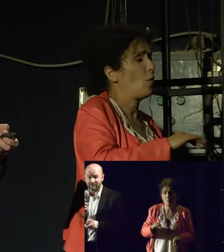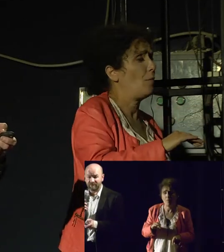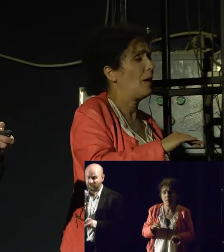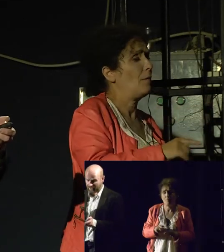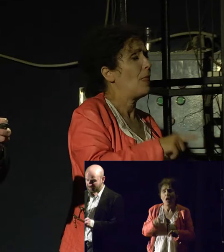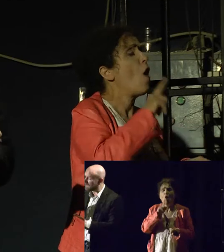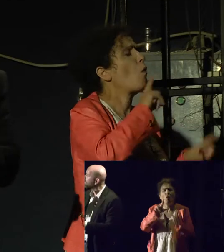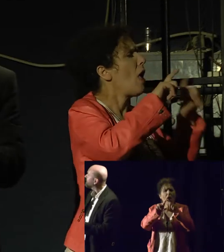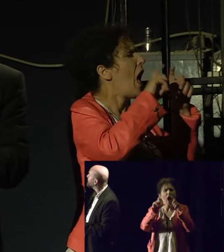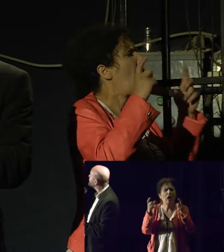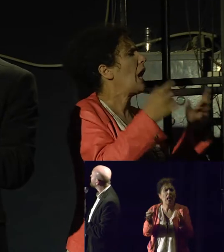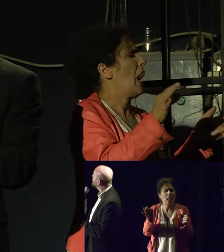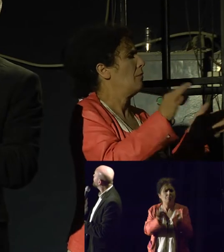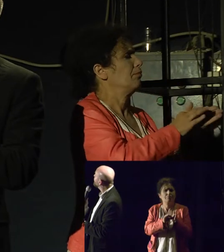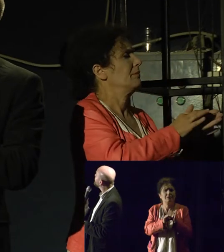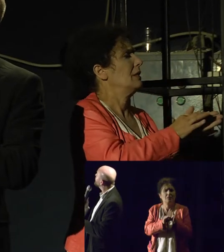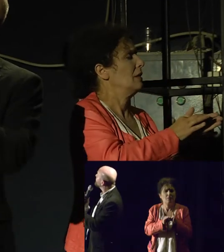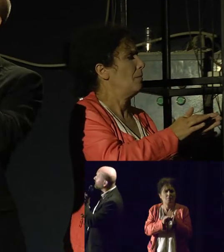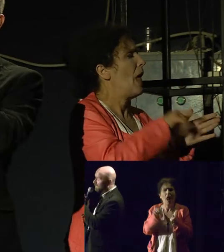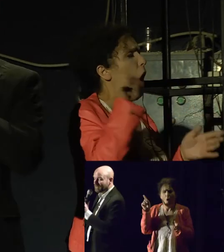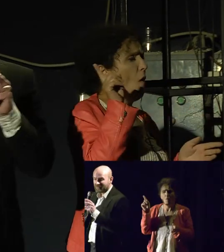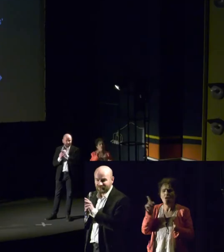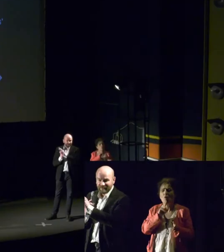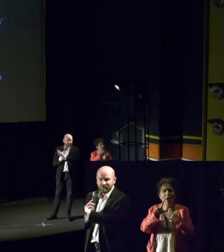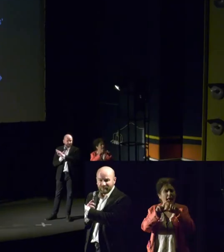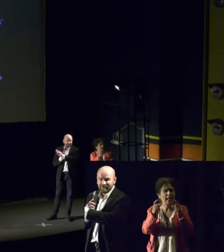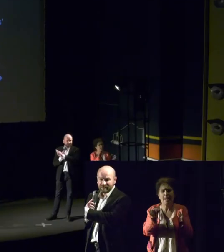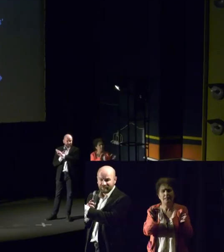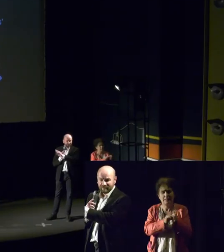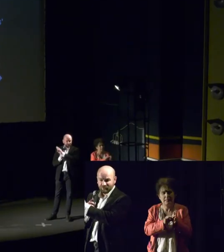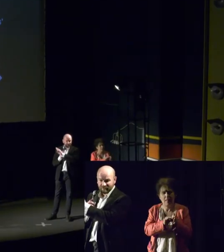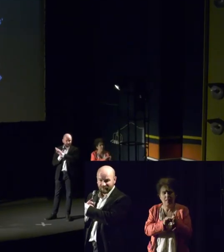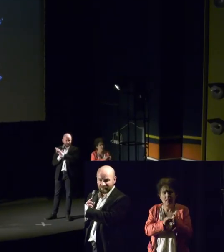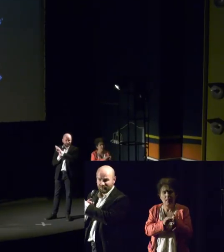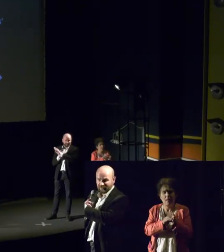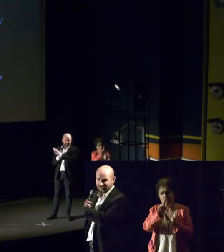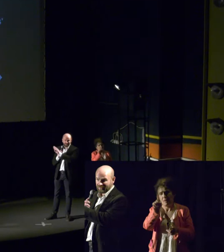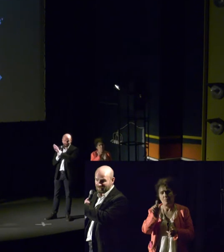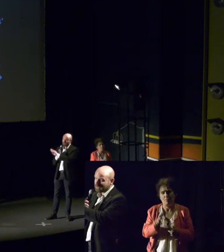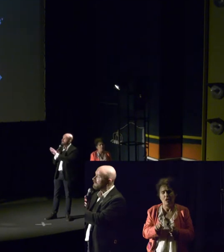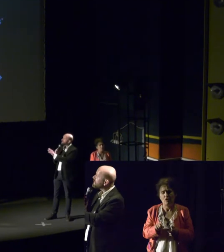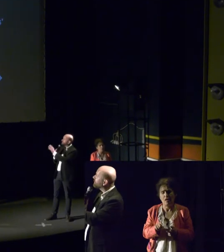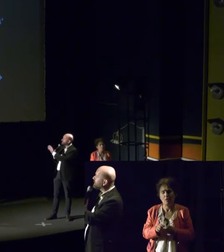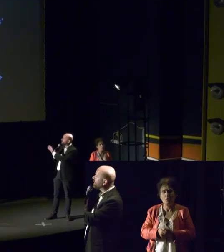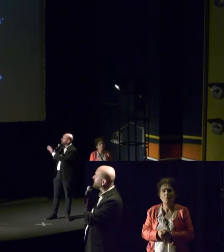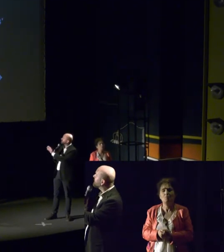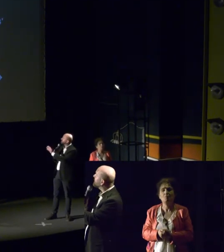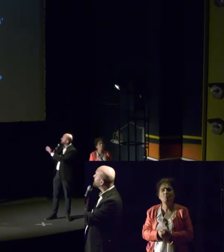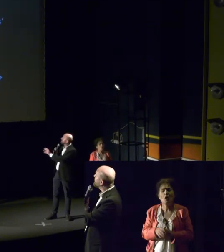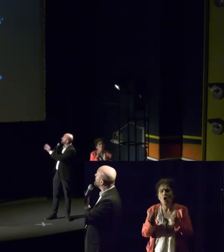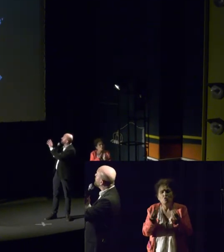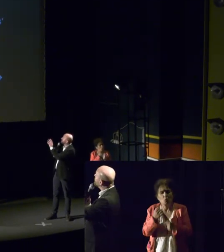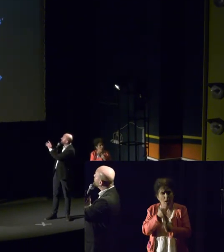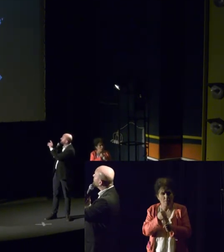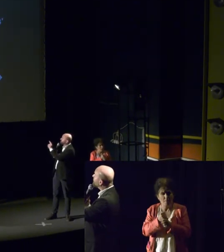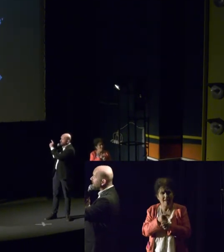of... Oh, I'm sorry, I'll go back. Yeah. So that's one thing that they've done with their strategy for defunding